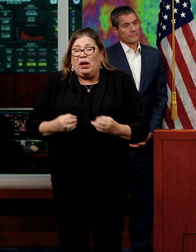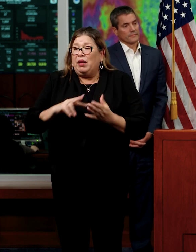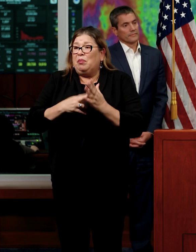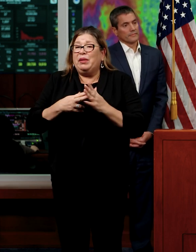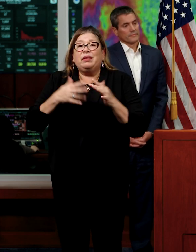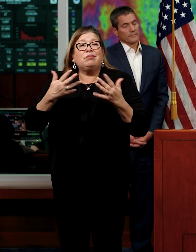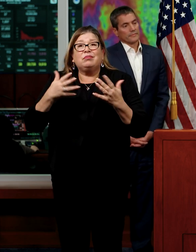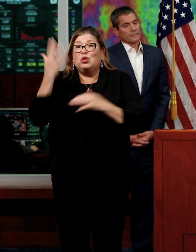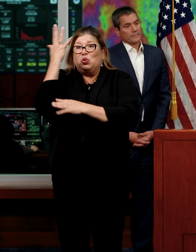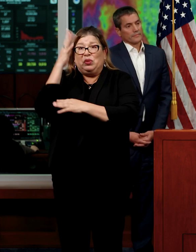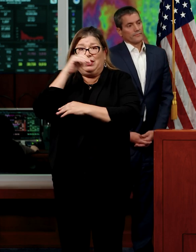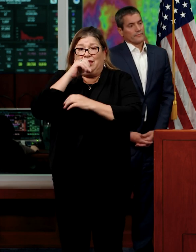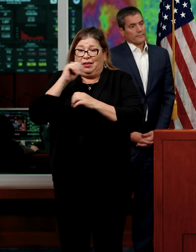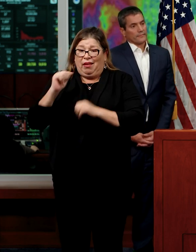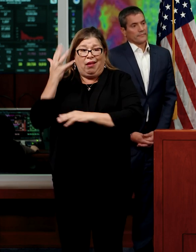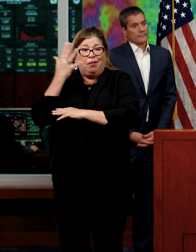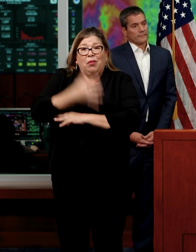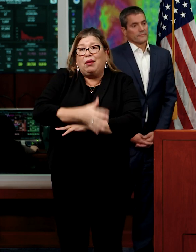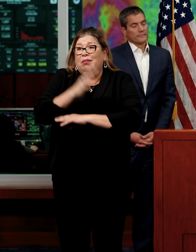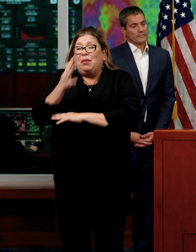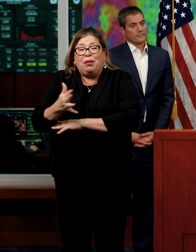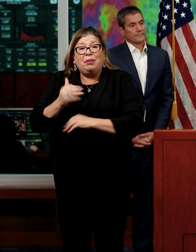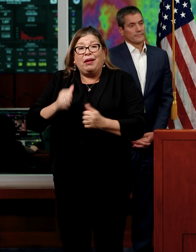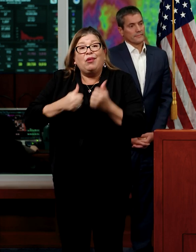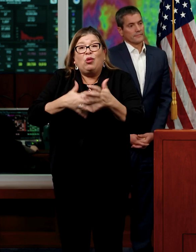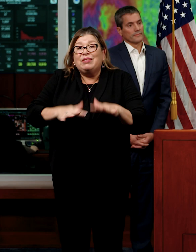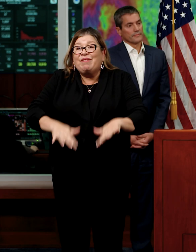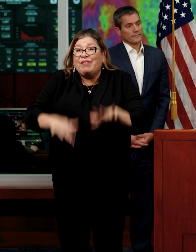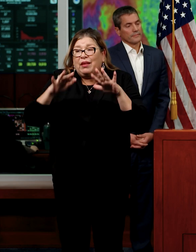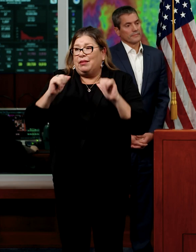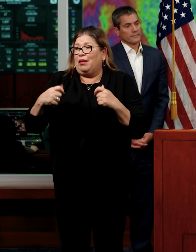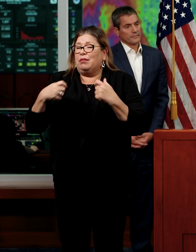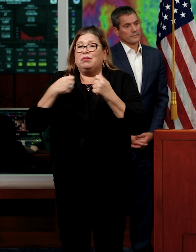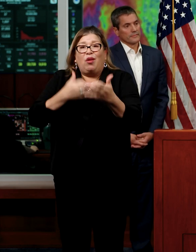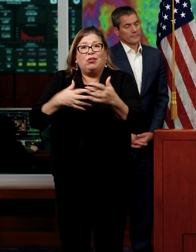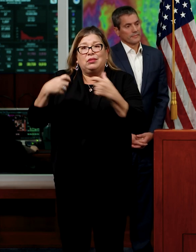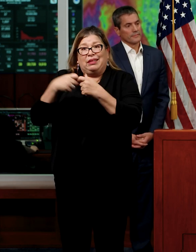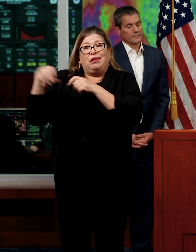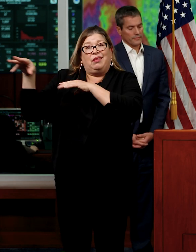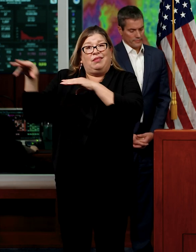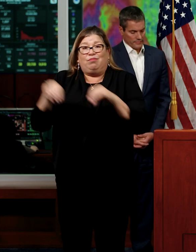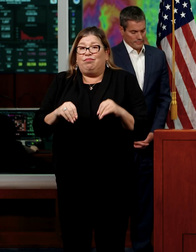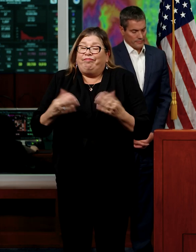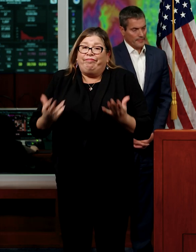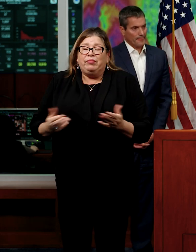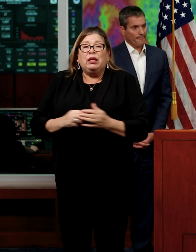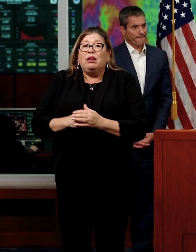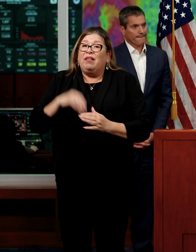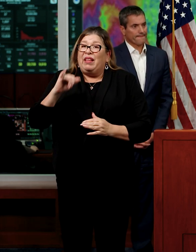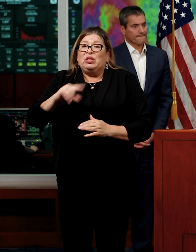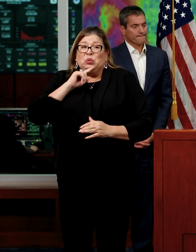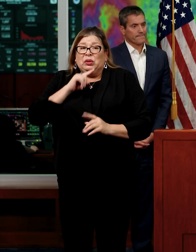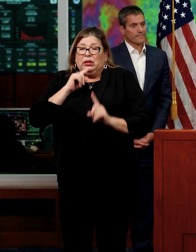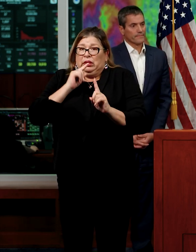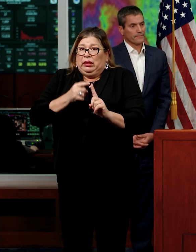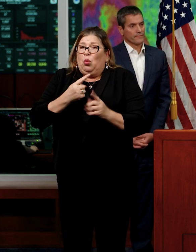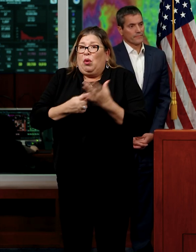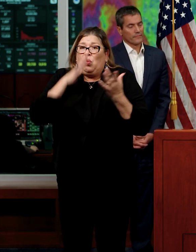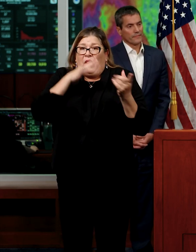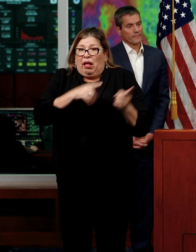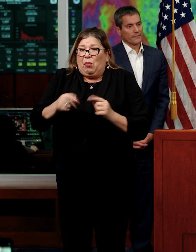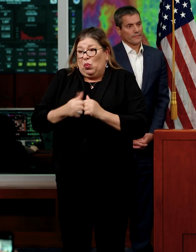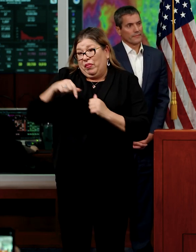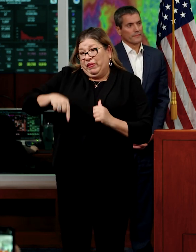potentially flooding problems, potentially power problems. That is really the signature of this particular event. We are also